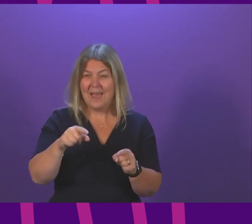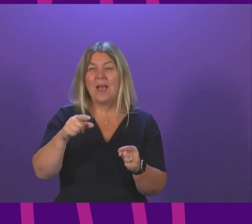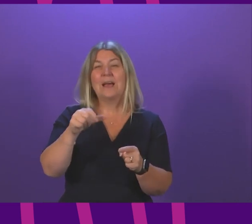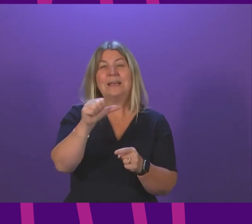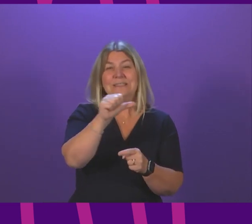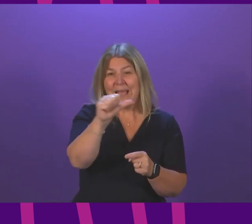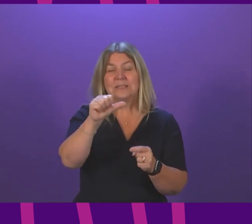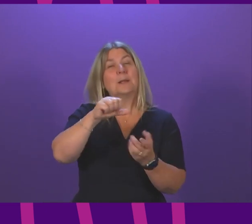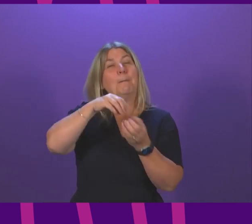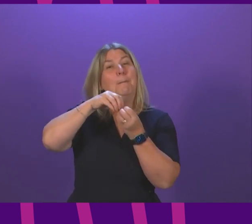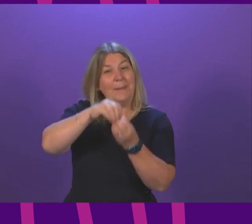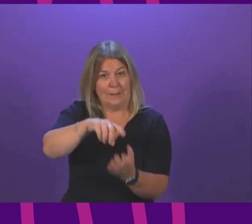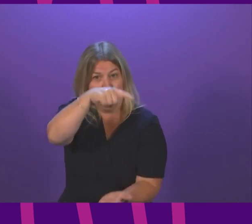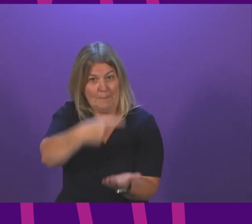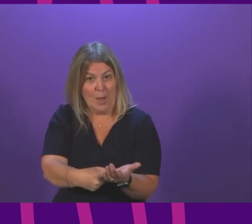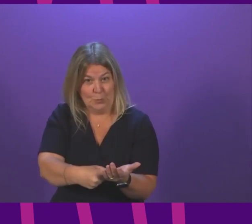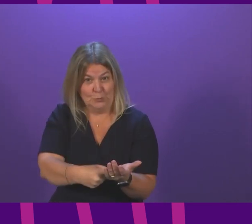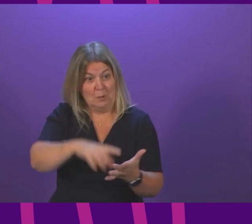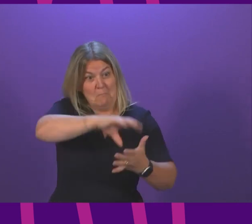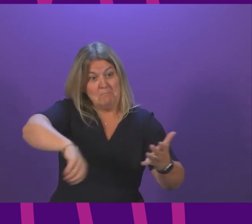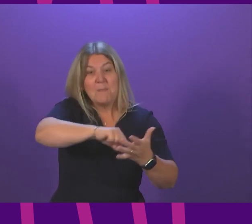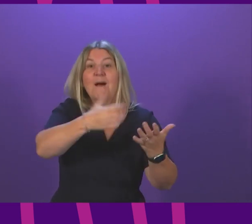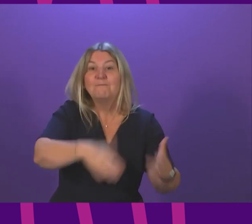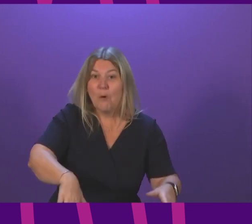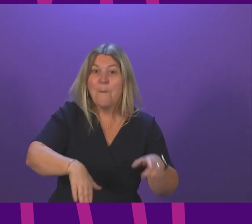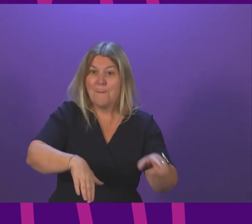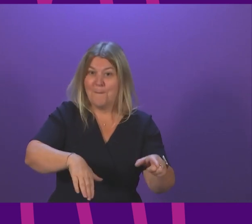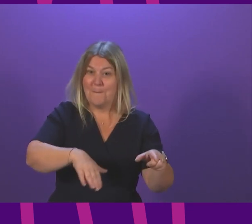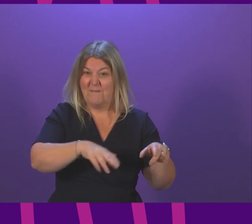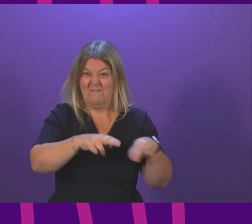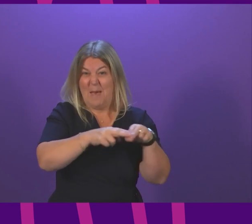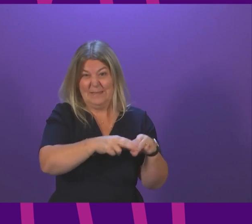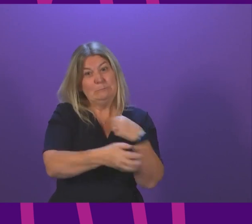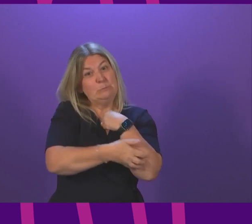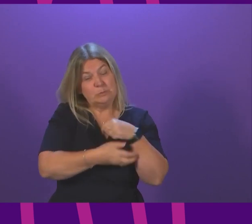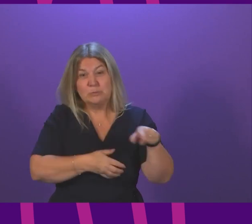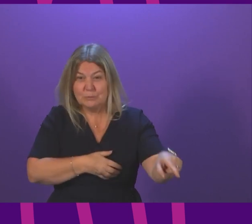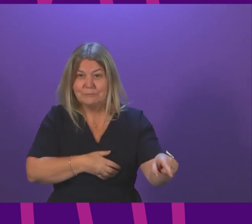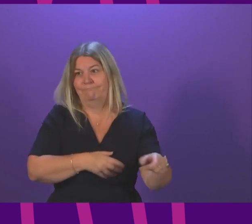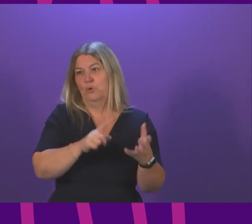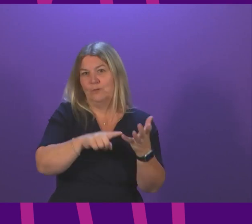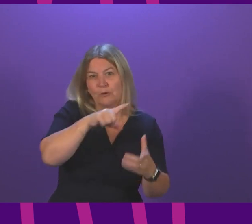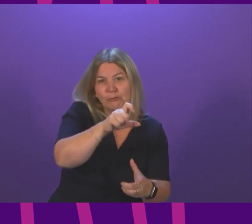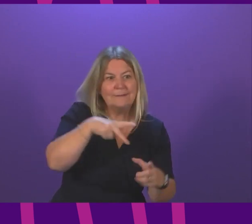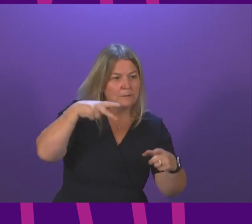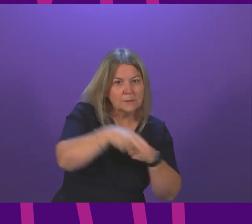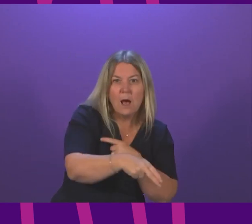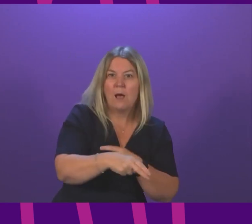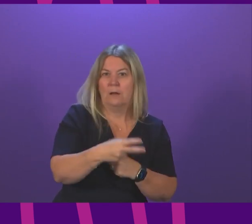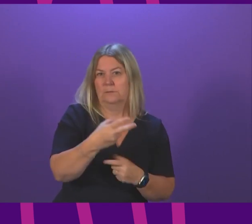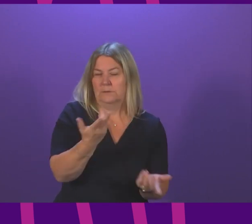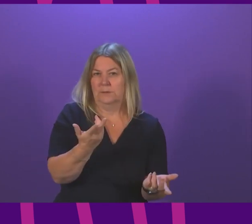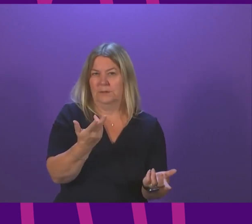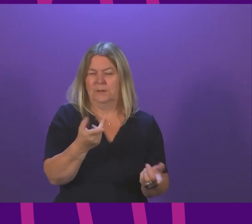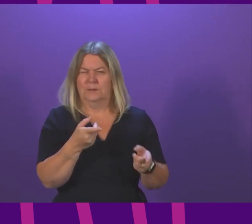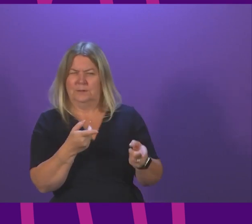pockets of the lowest-income families through the universal credit cut and is expecting praise which they seem to have just got from Anna Sarwar for putting £500